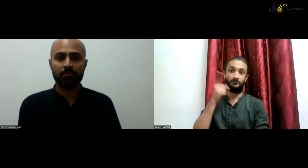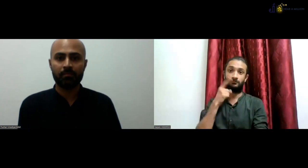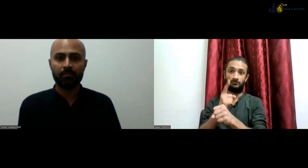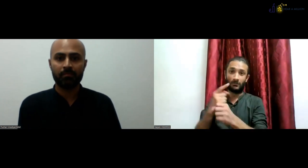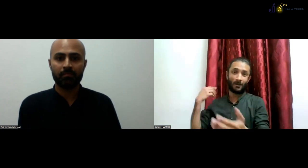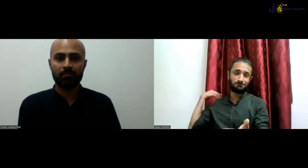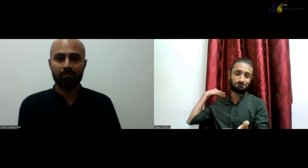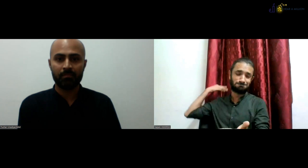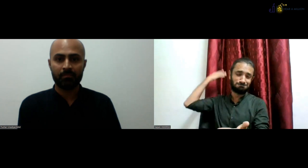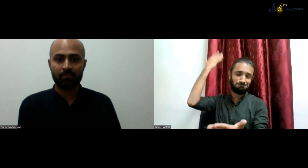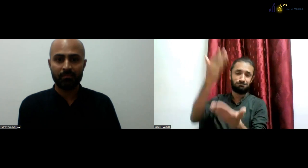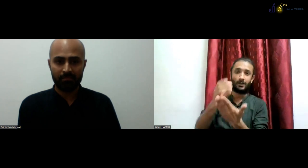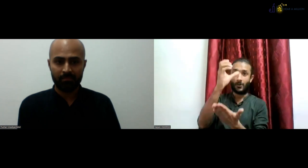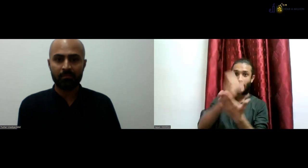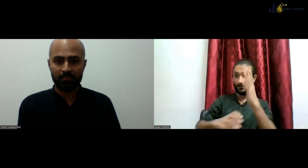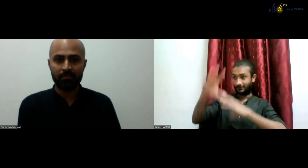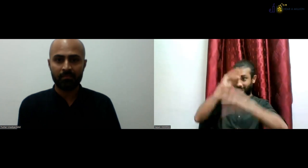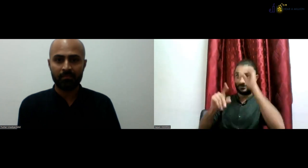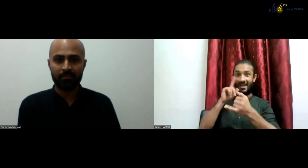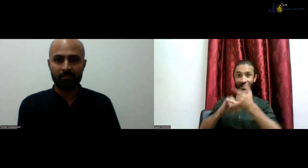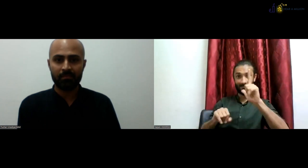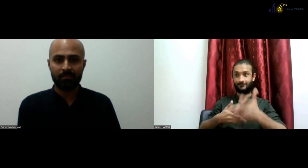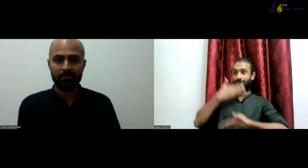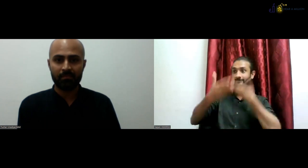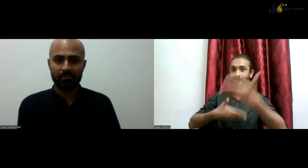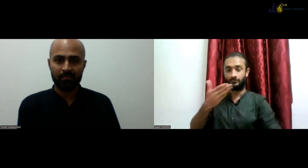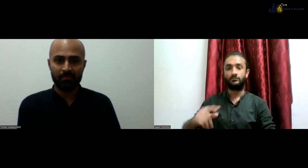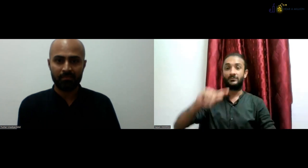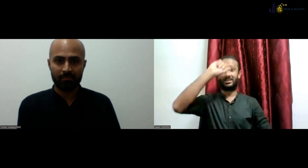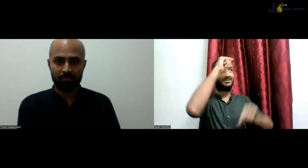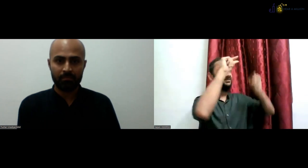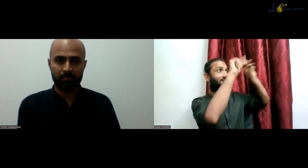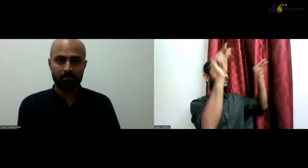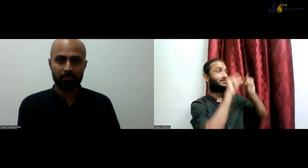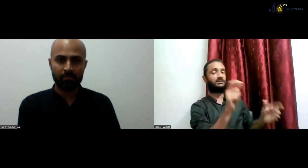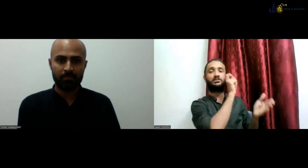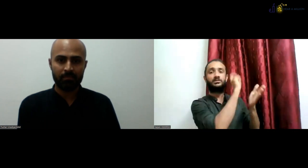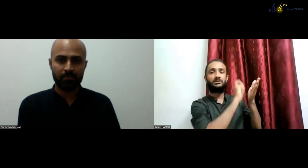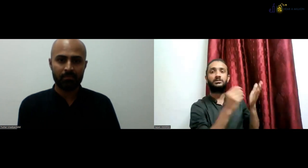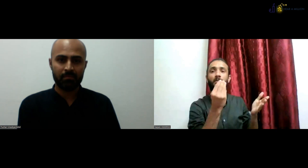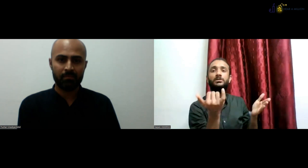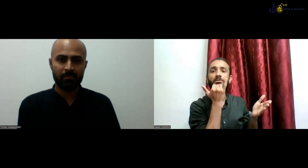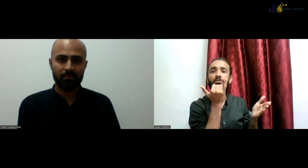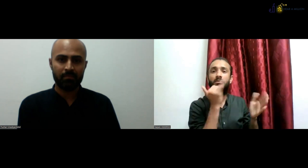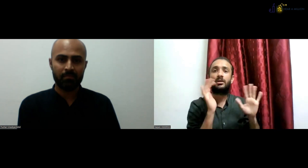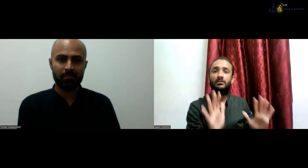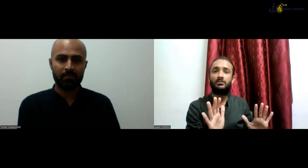See, we have to understand that deaf teachers are teaching ISL